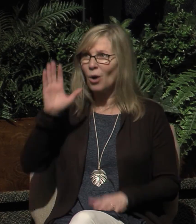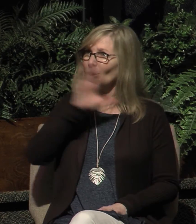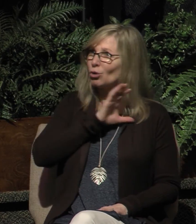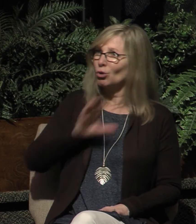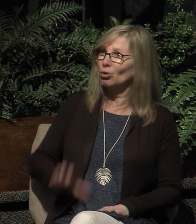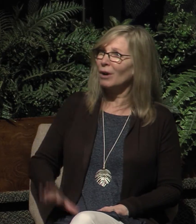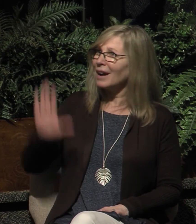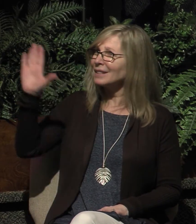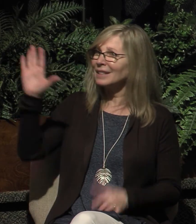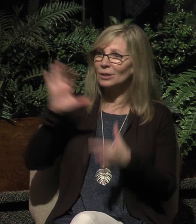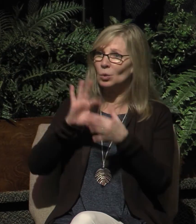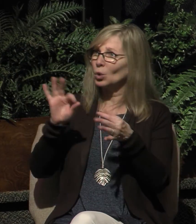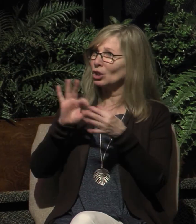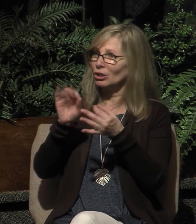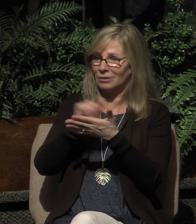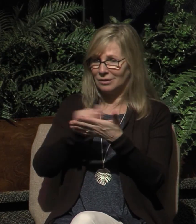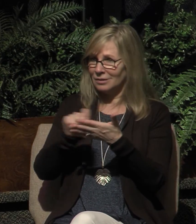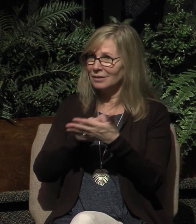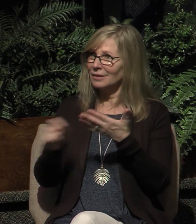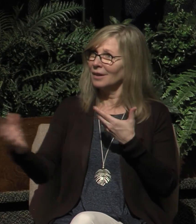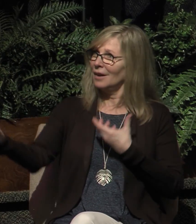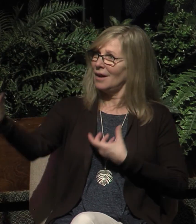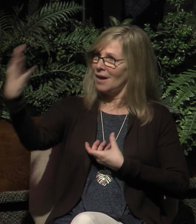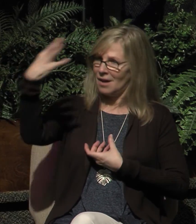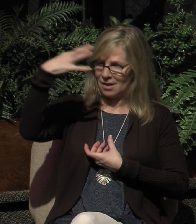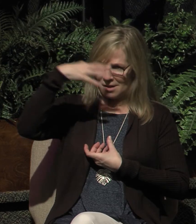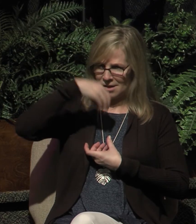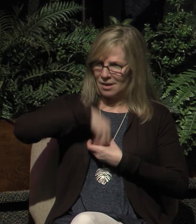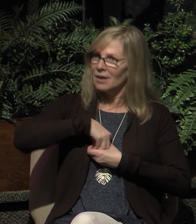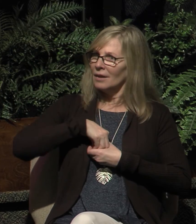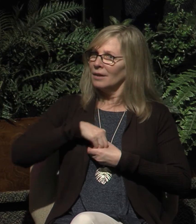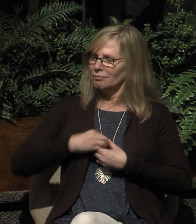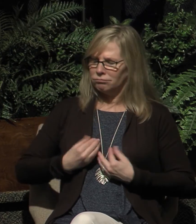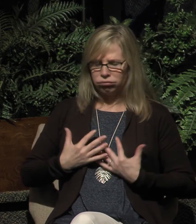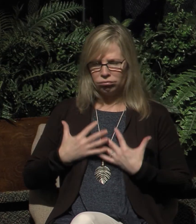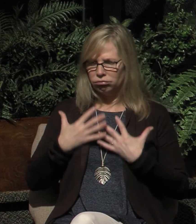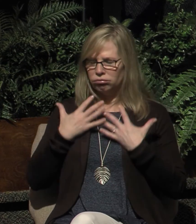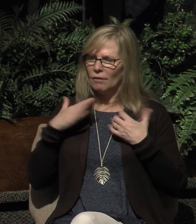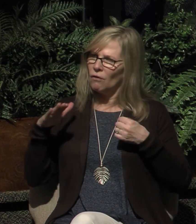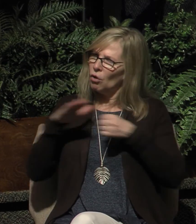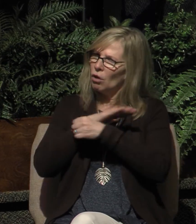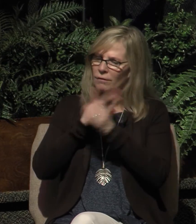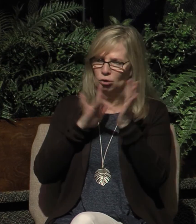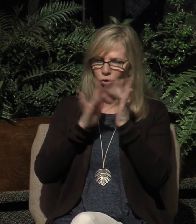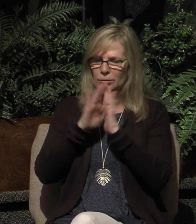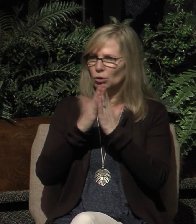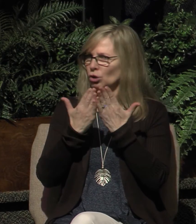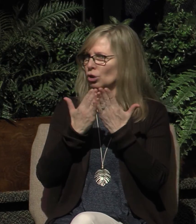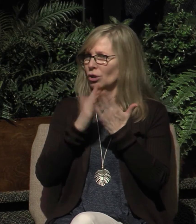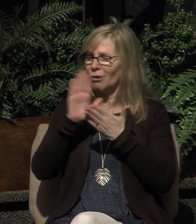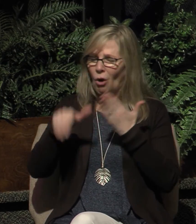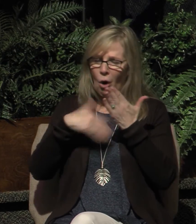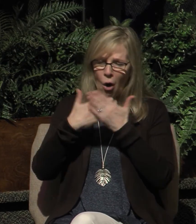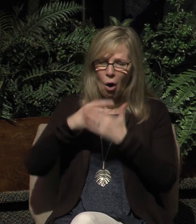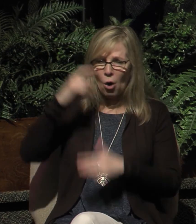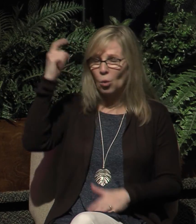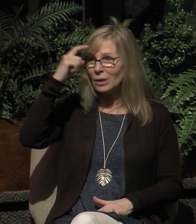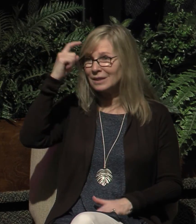dwell within you that is saturate yourself with scripture with all wisdom teaching and